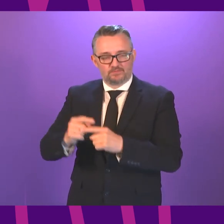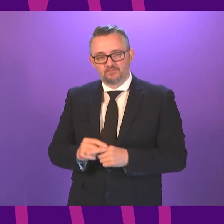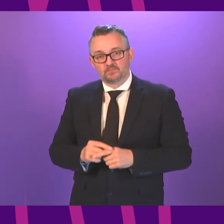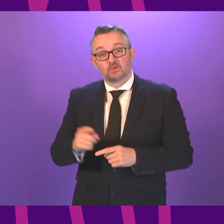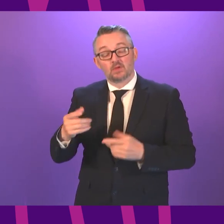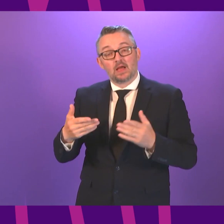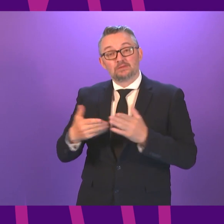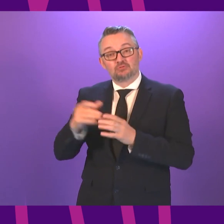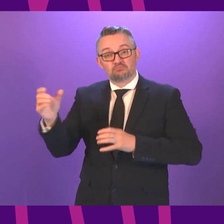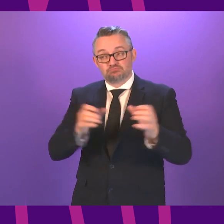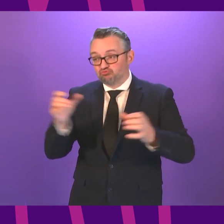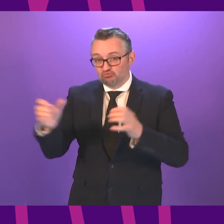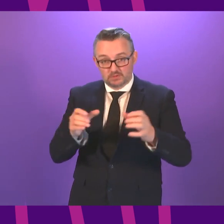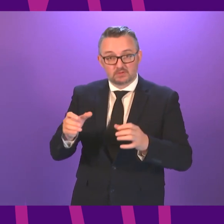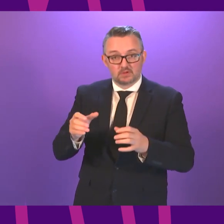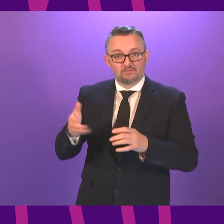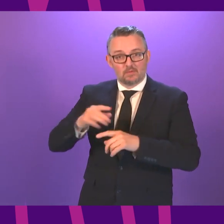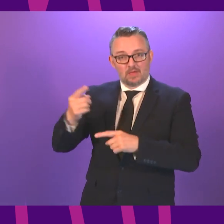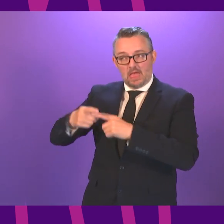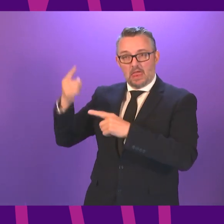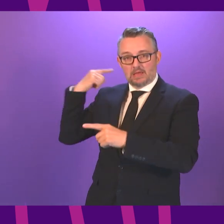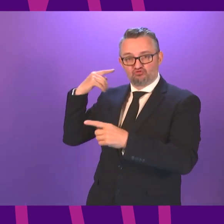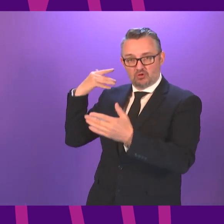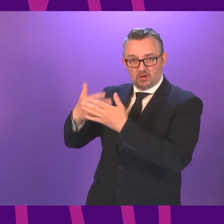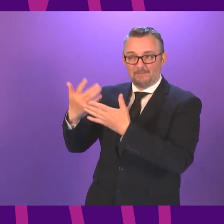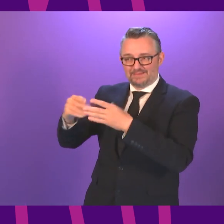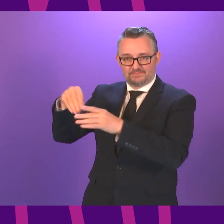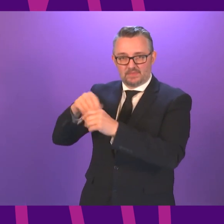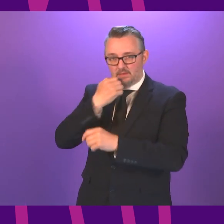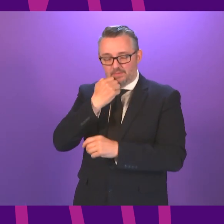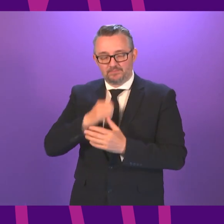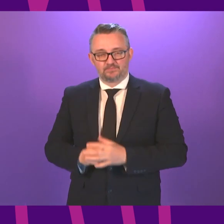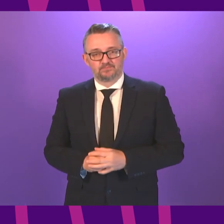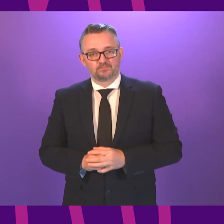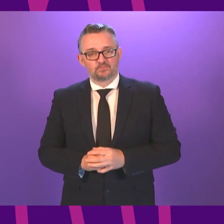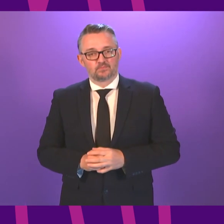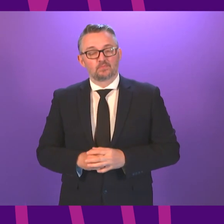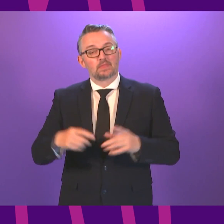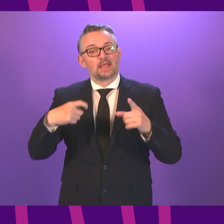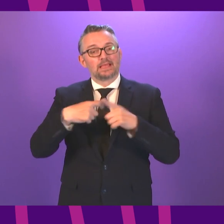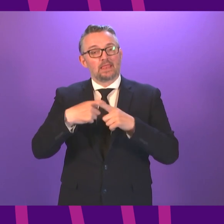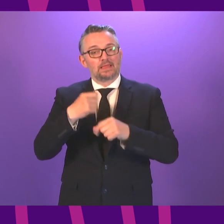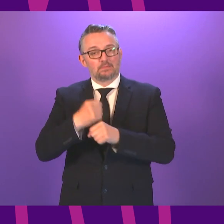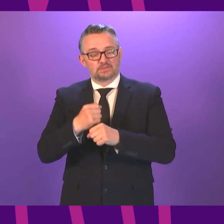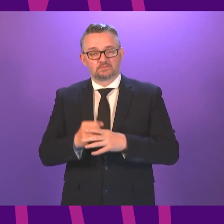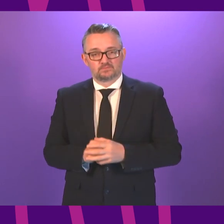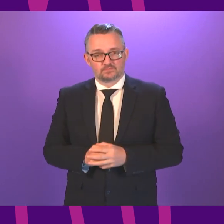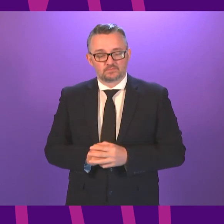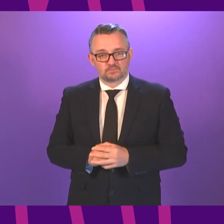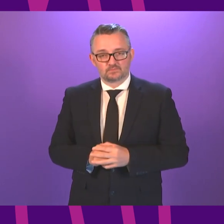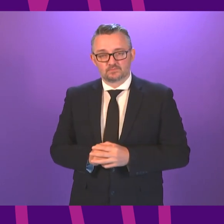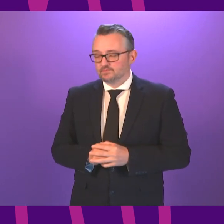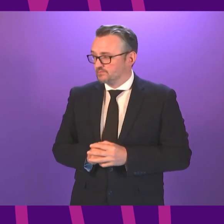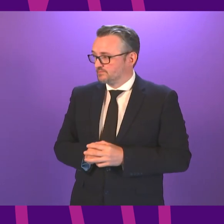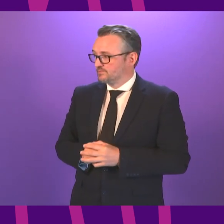that were recruited over the course of the last parliament kenneth gibson to be followed by oliver mundell thank you